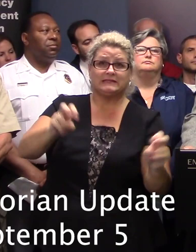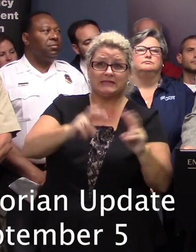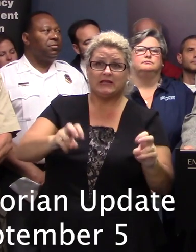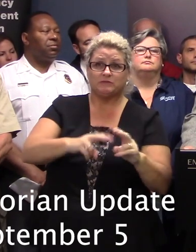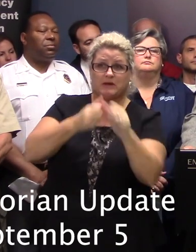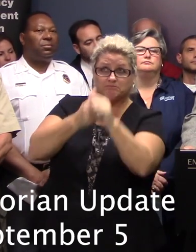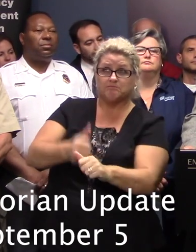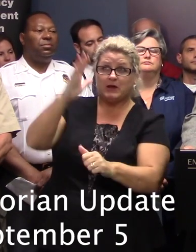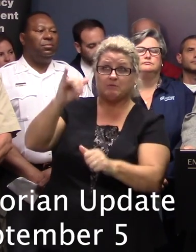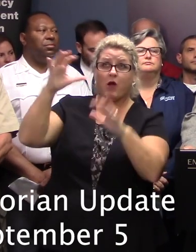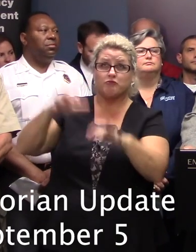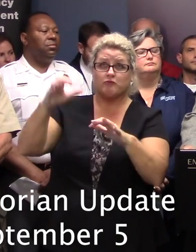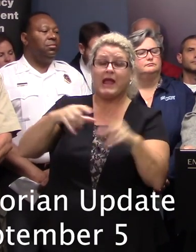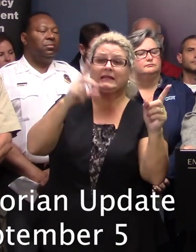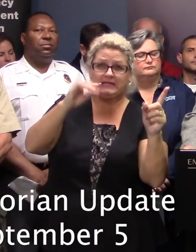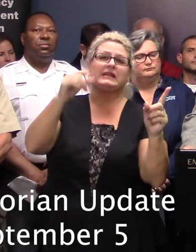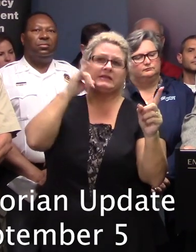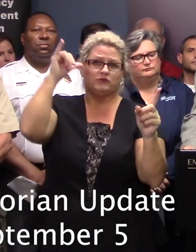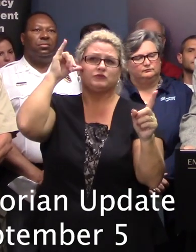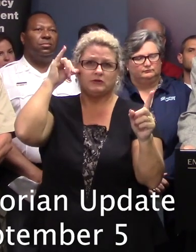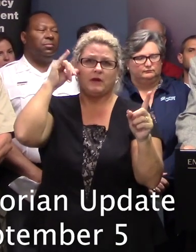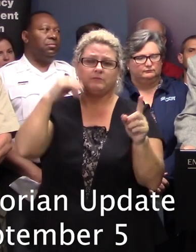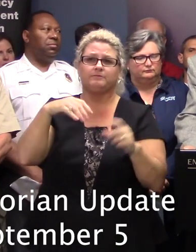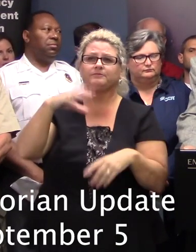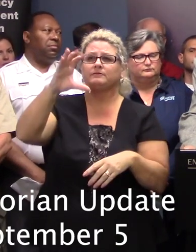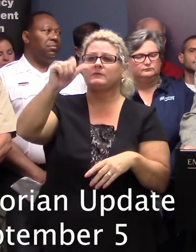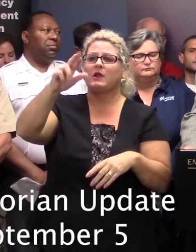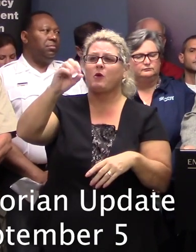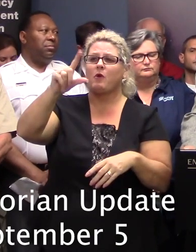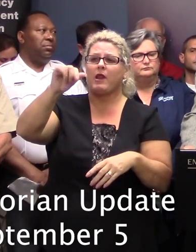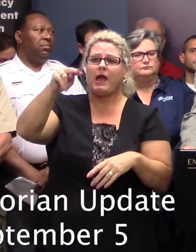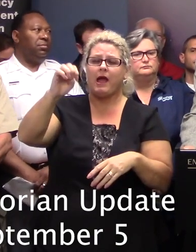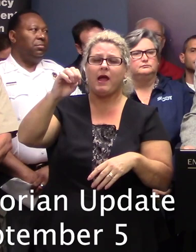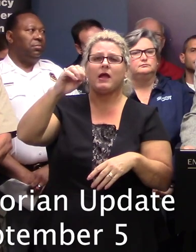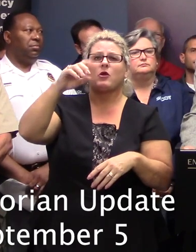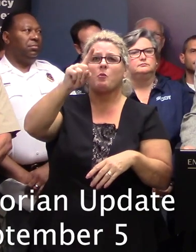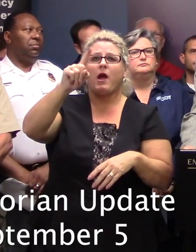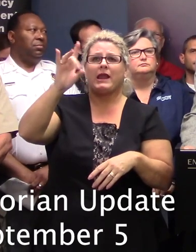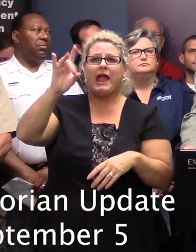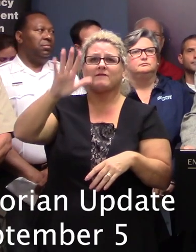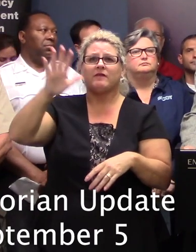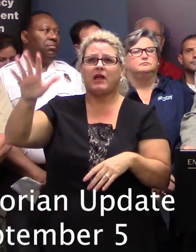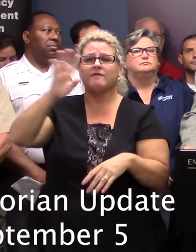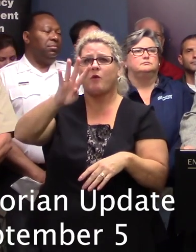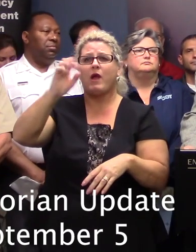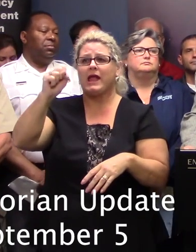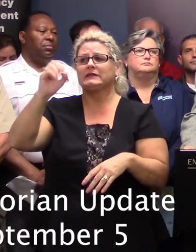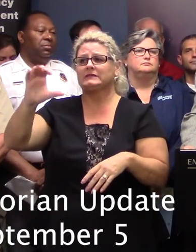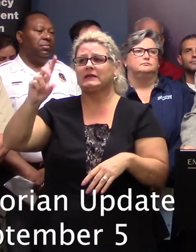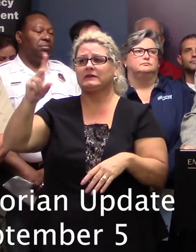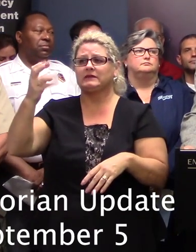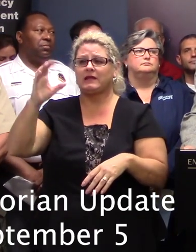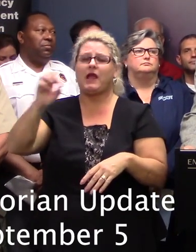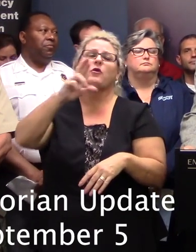rainfall amounts. And finally, our Caroline 1855-4SC-DHEC or